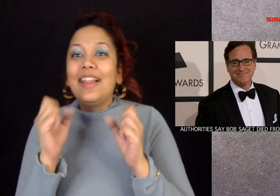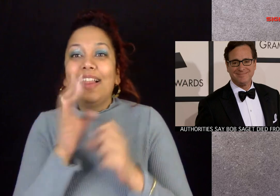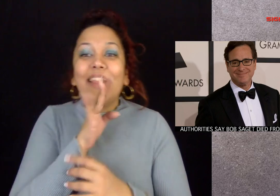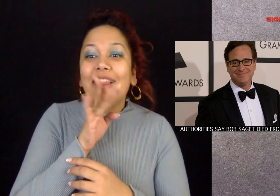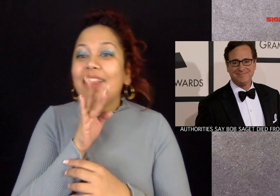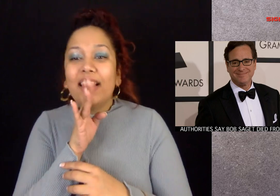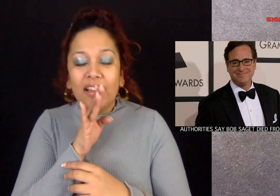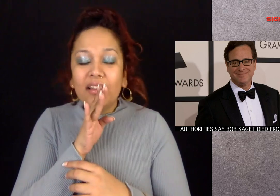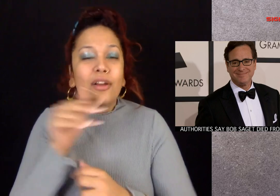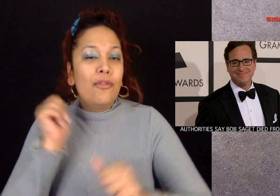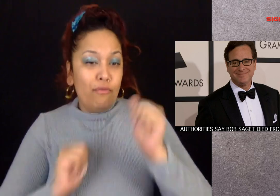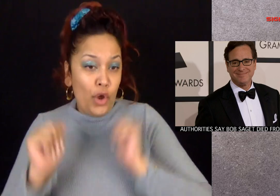performance.